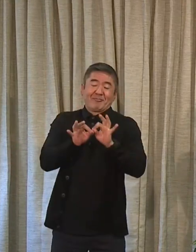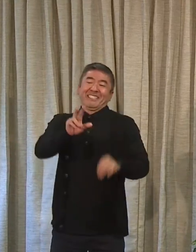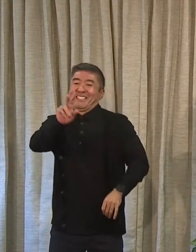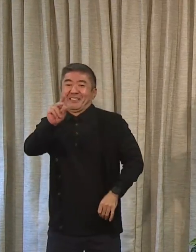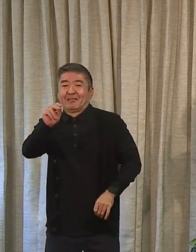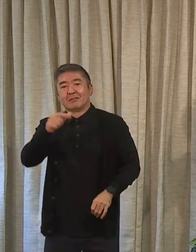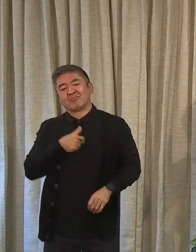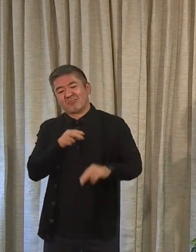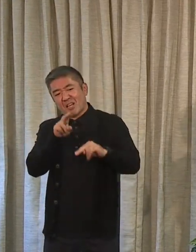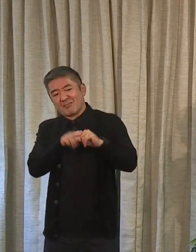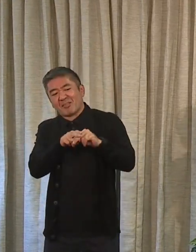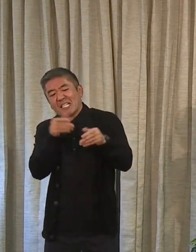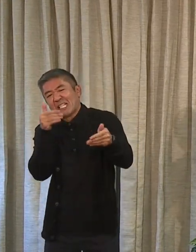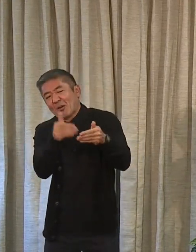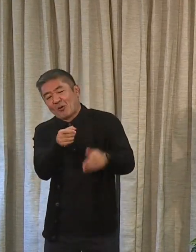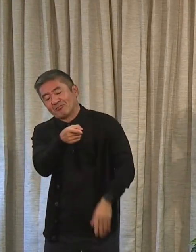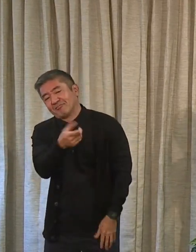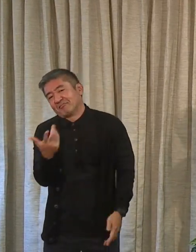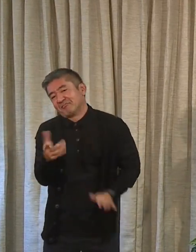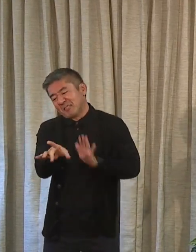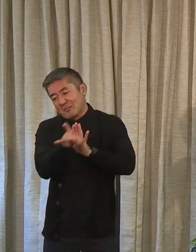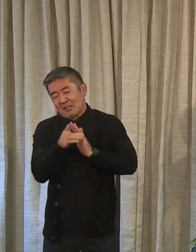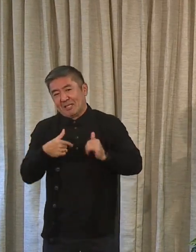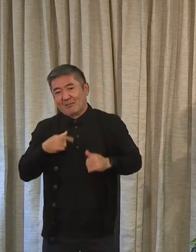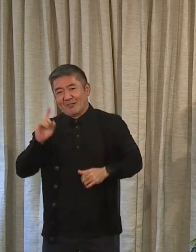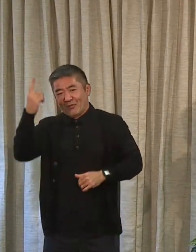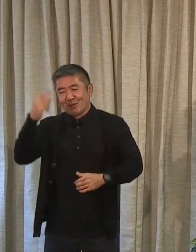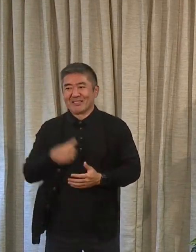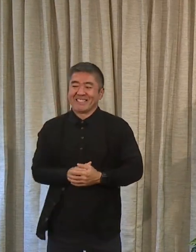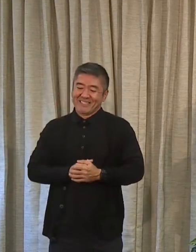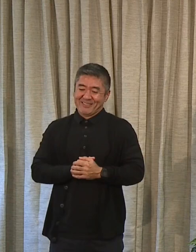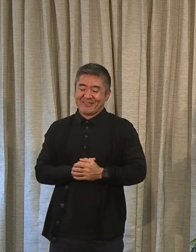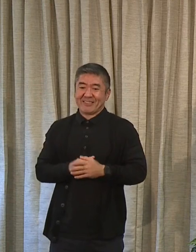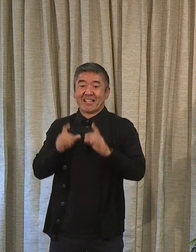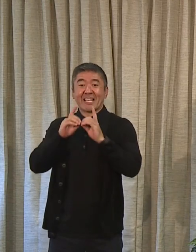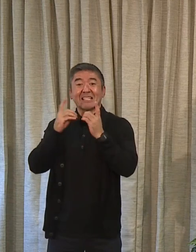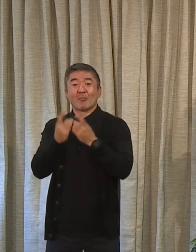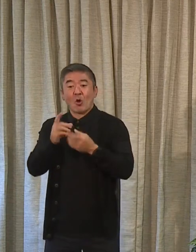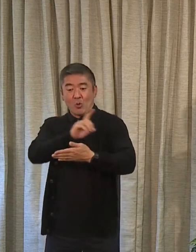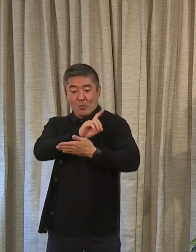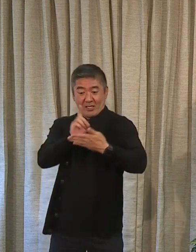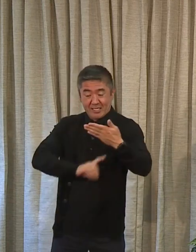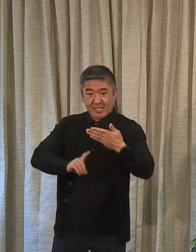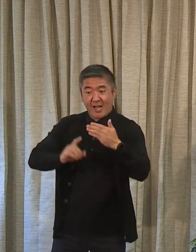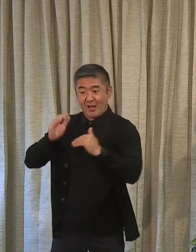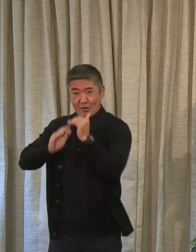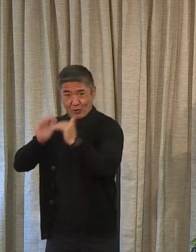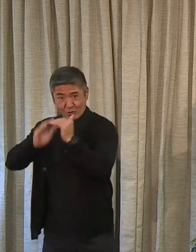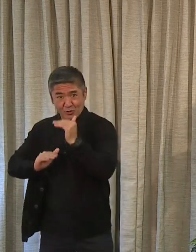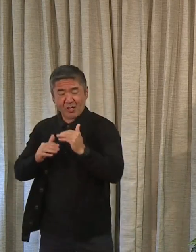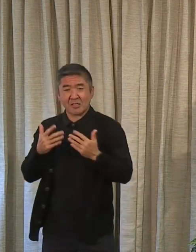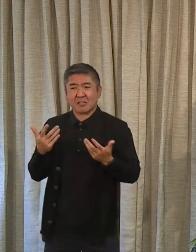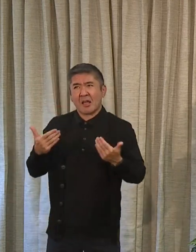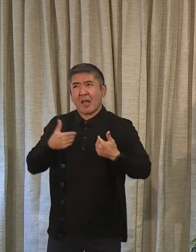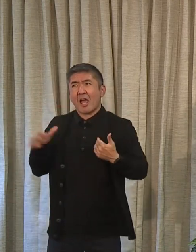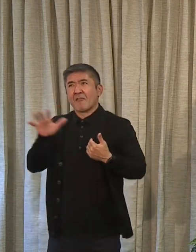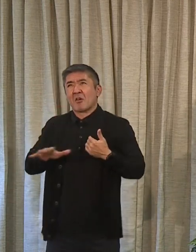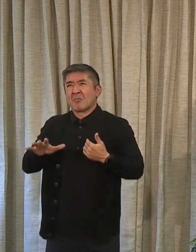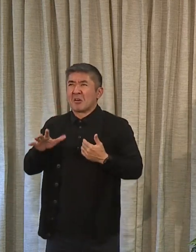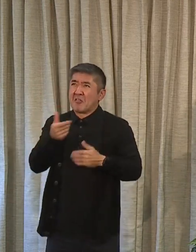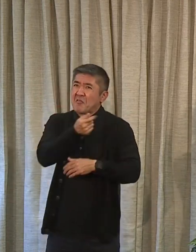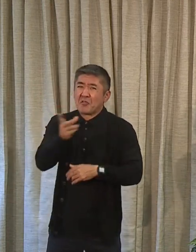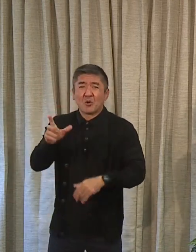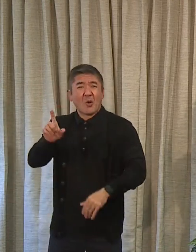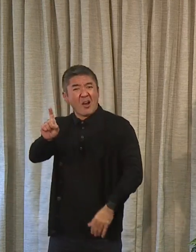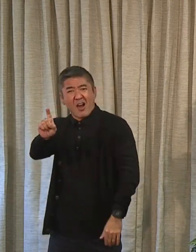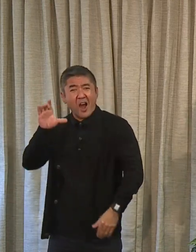happened to be sitting closer to the mayor, so he picked me first. The department of design and construction, we've probably got, you know, a couple hundred projects